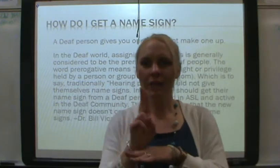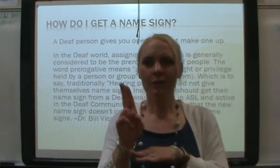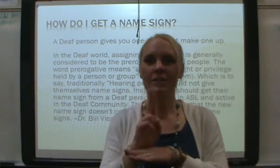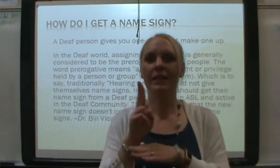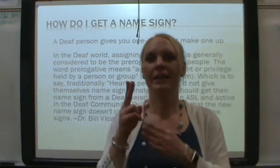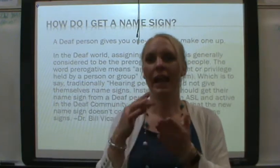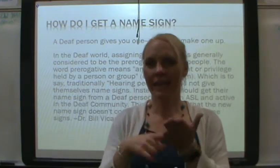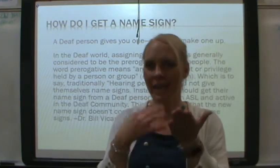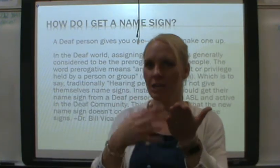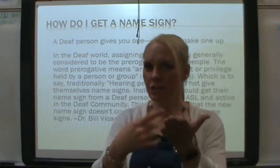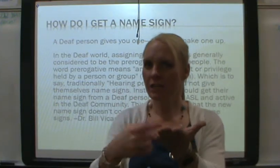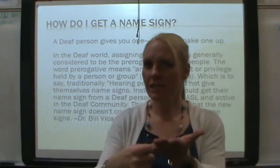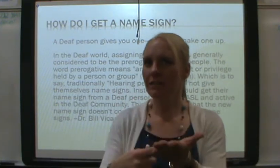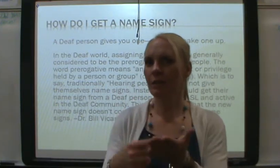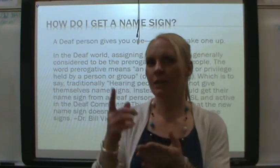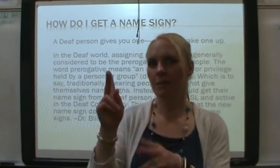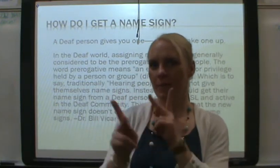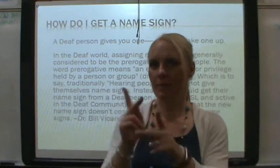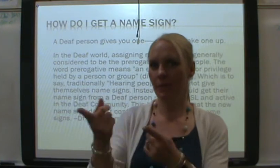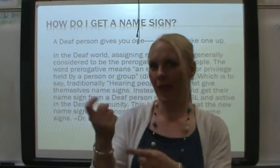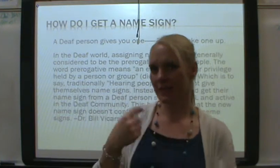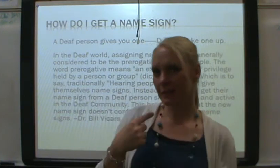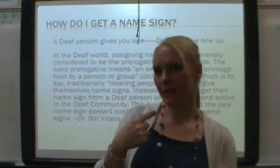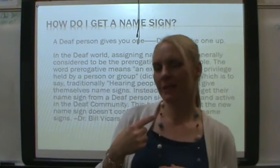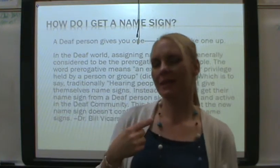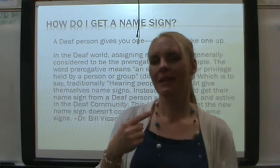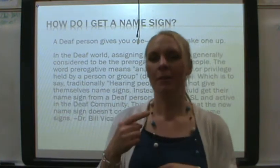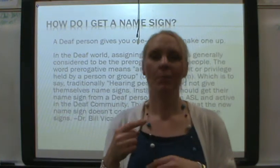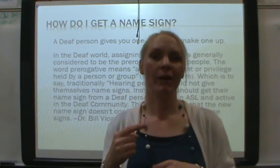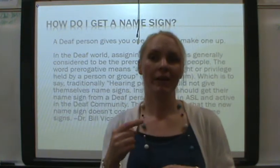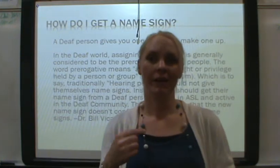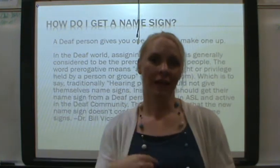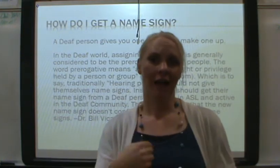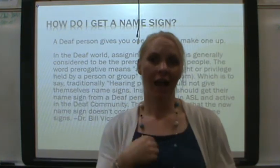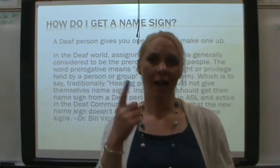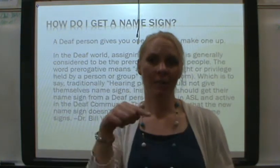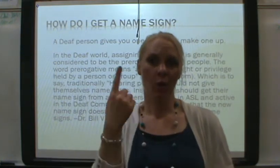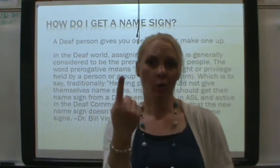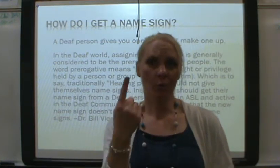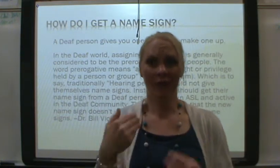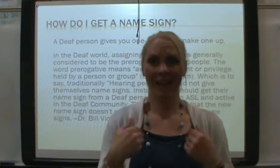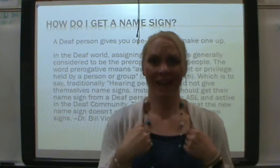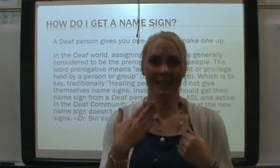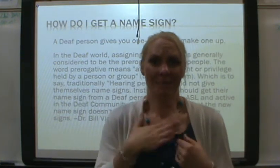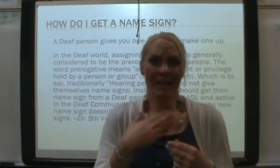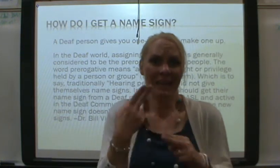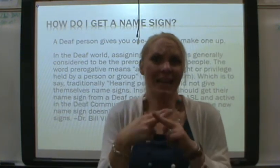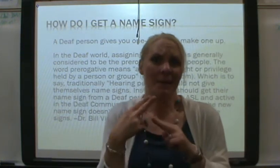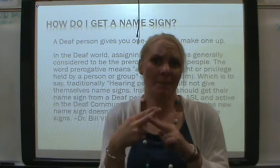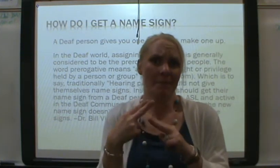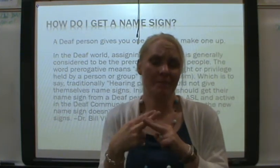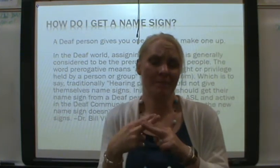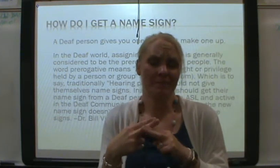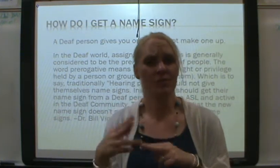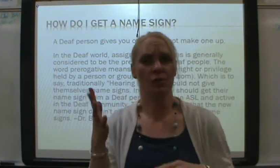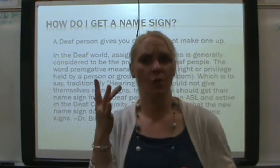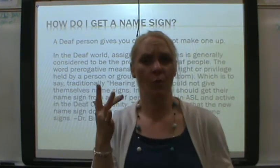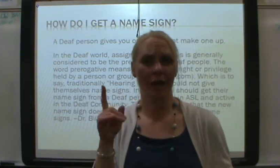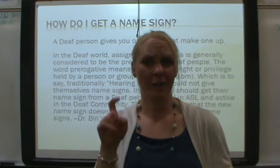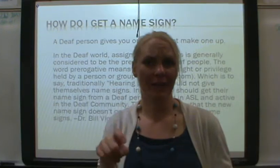use it occasionally when people ask me. But, I'm the only one that has my name. So, why do I